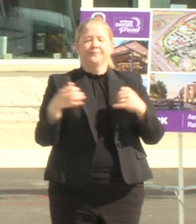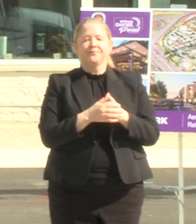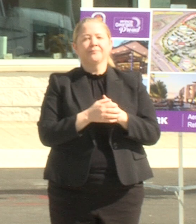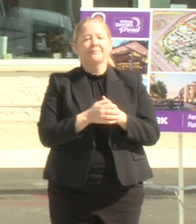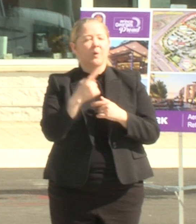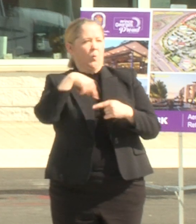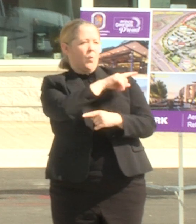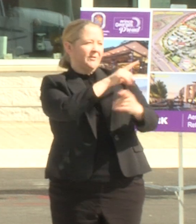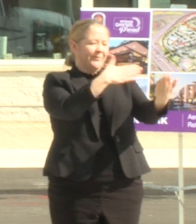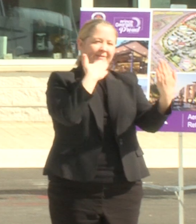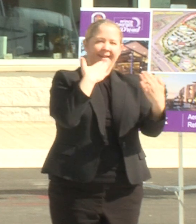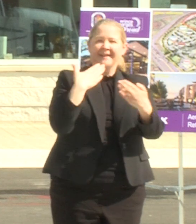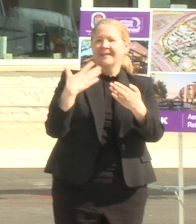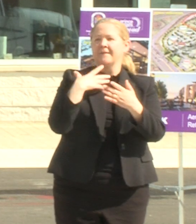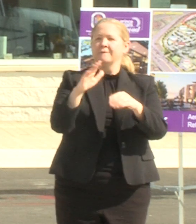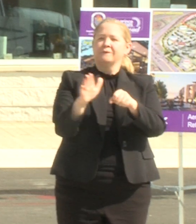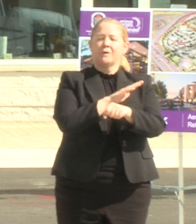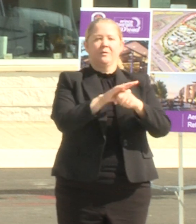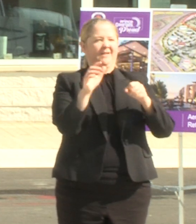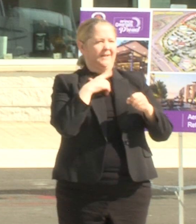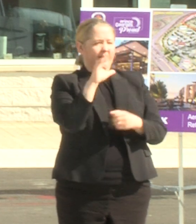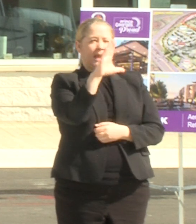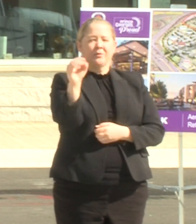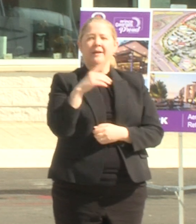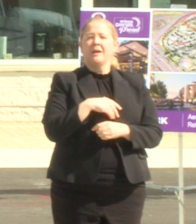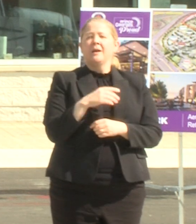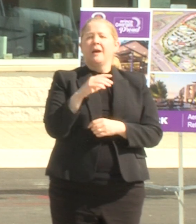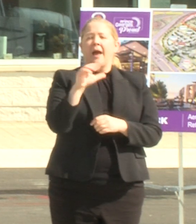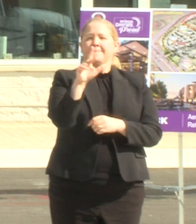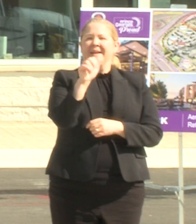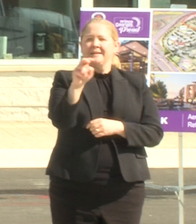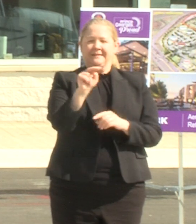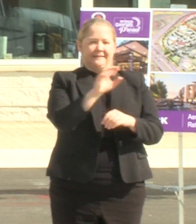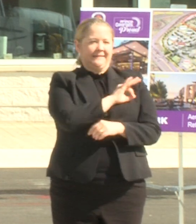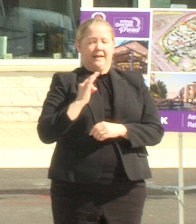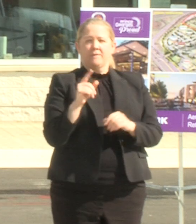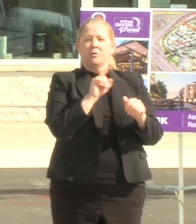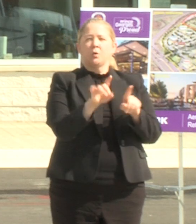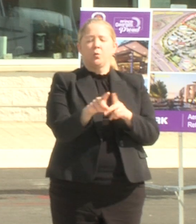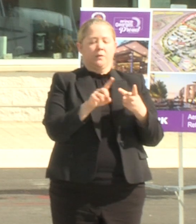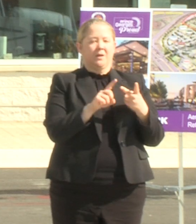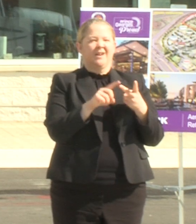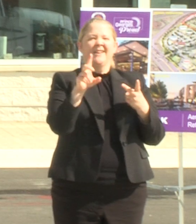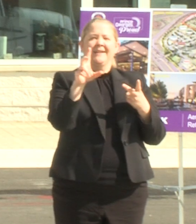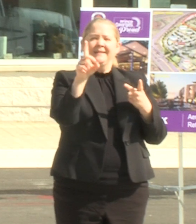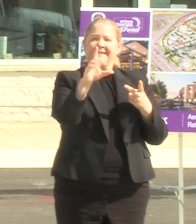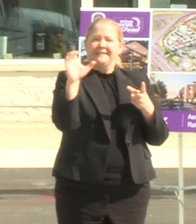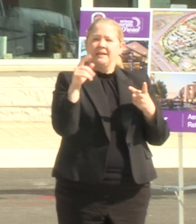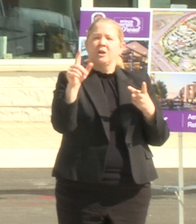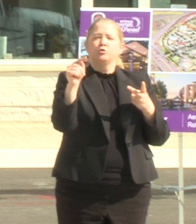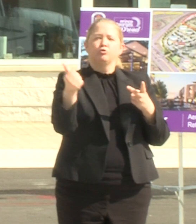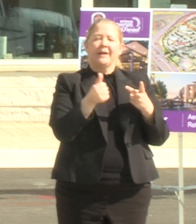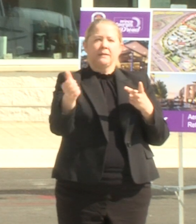we want to thank the entire county administration staff and the washington metropolitan area trans transit authority for being wonderful